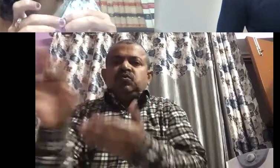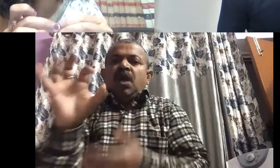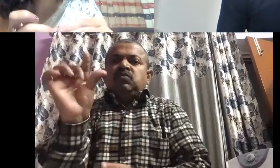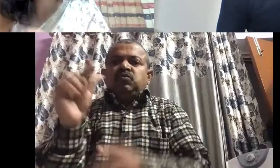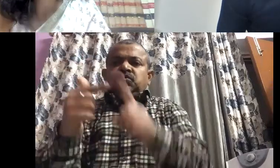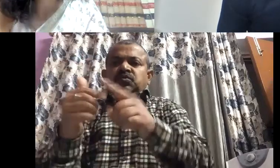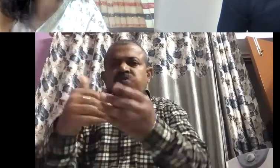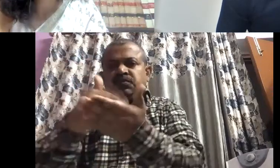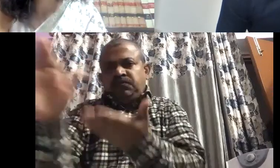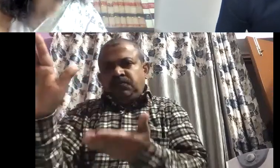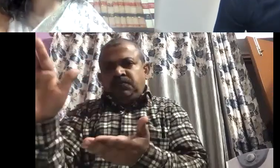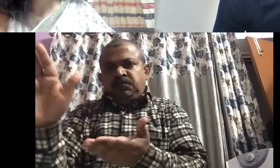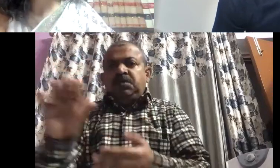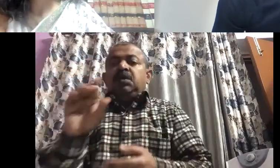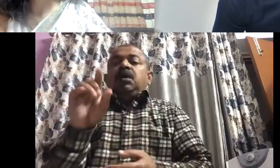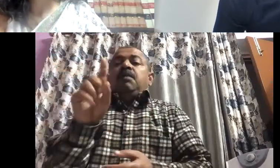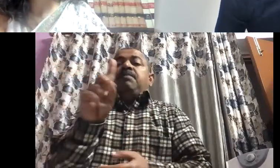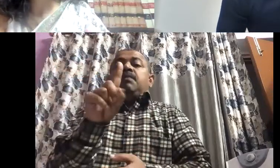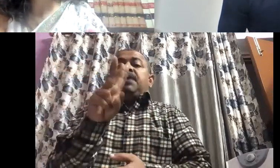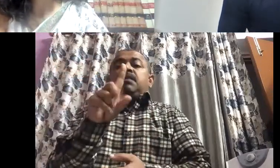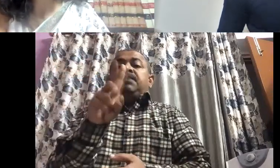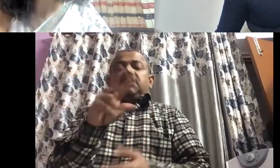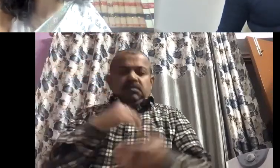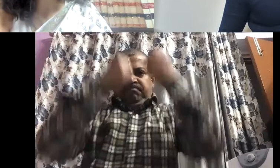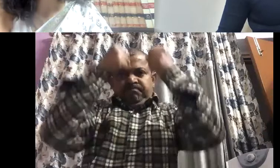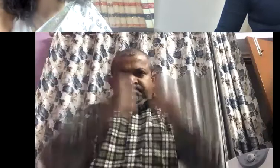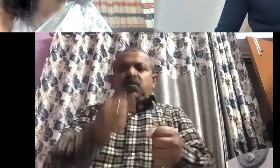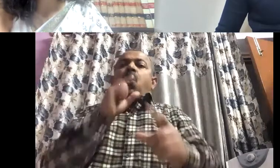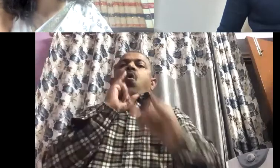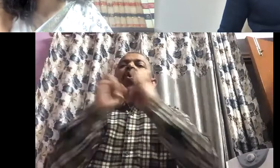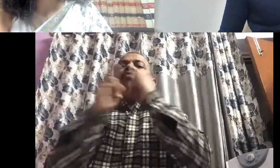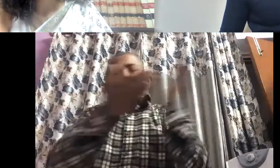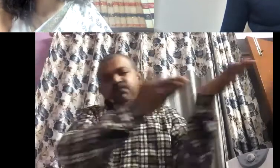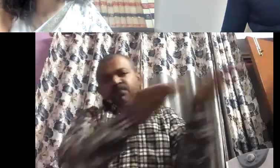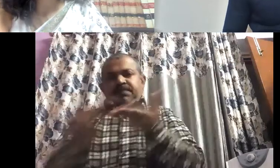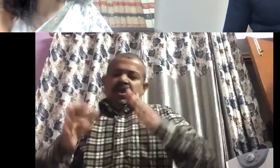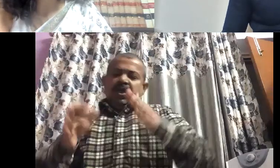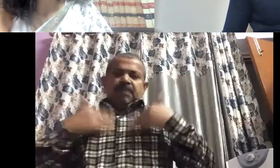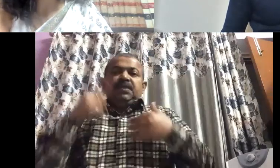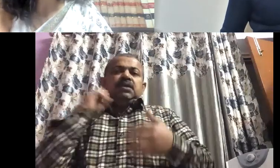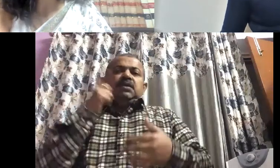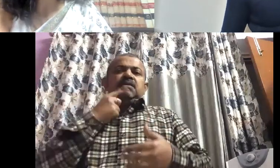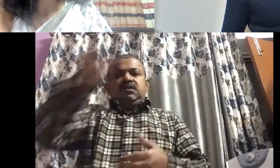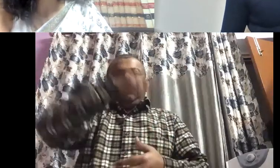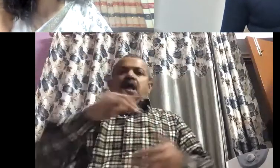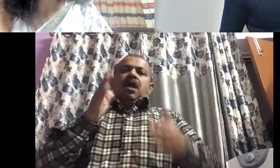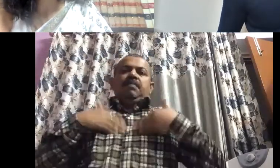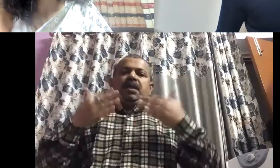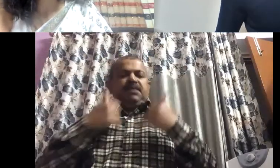CMO and when I raised these things in front of them and they